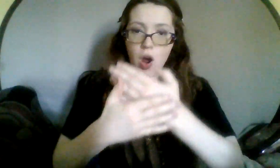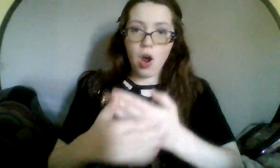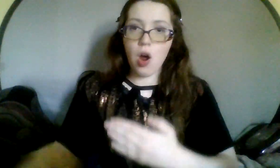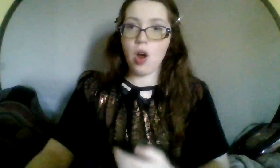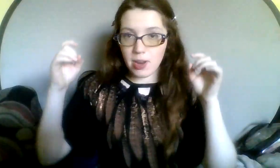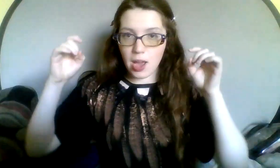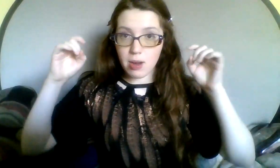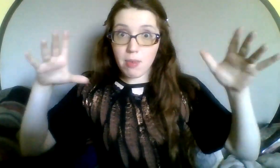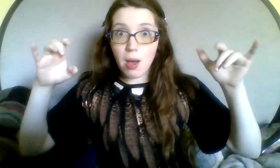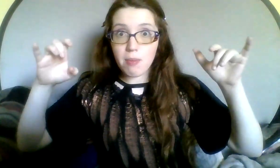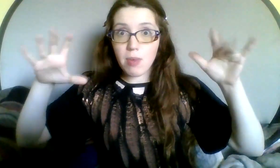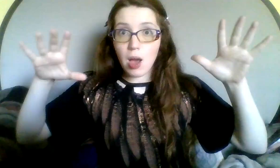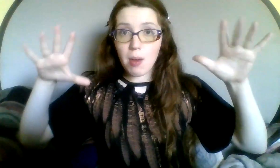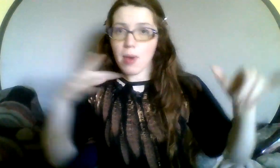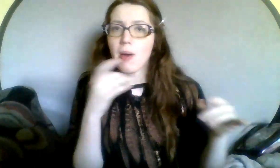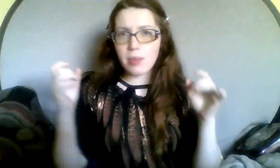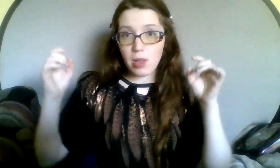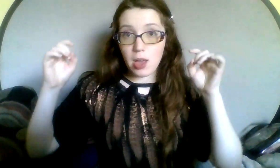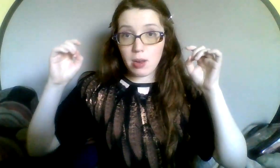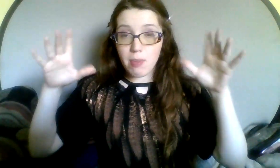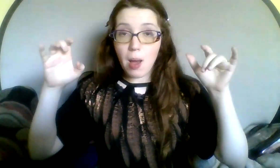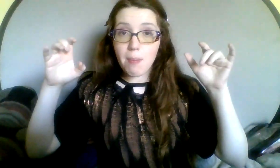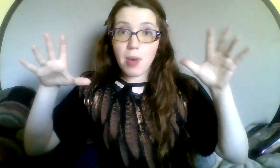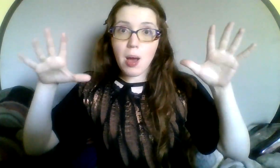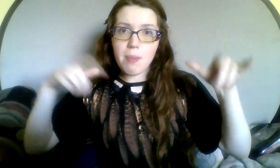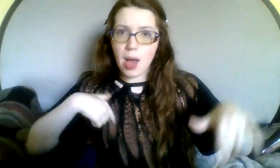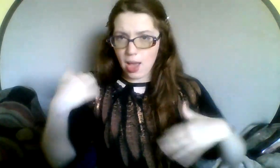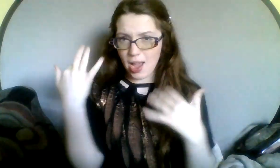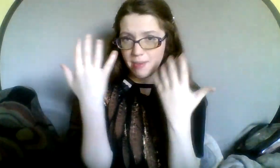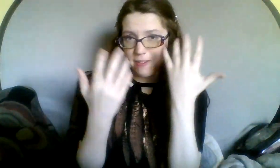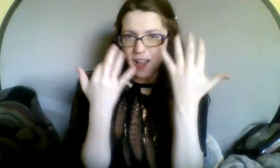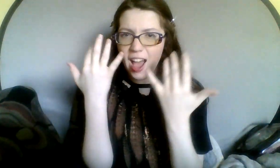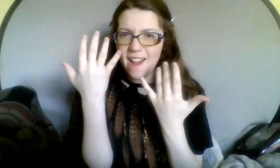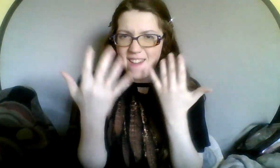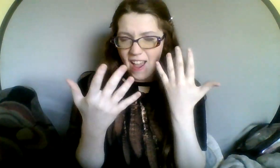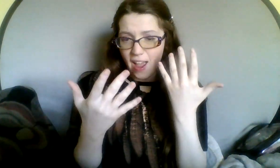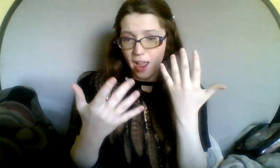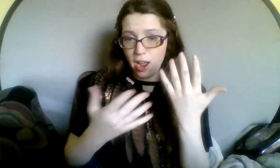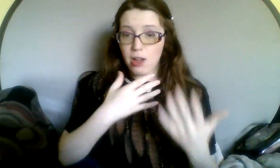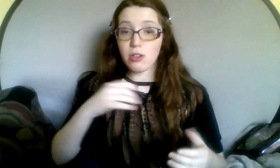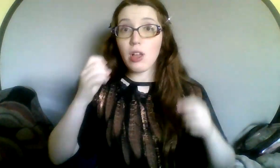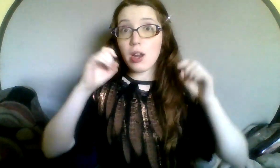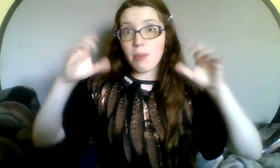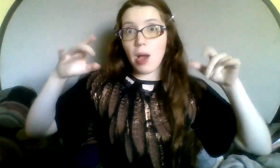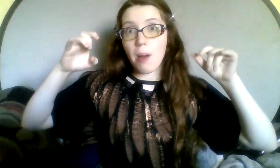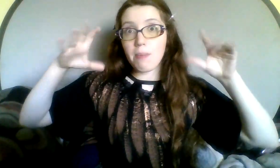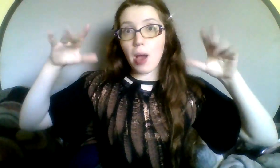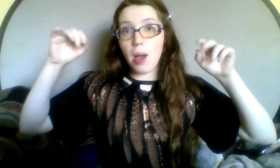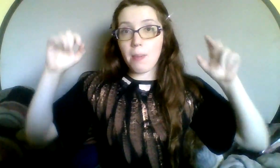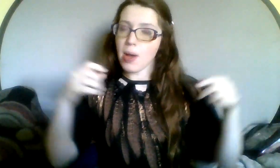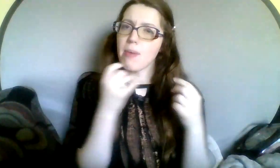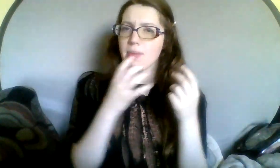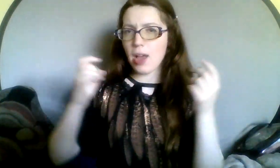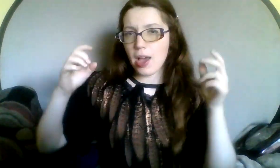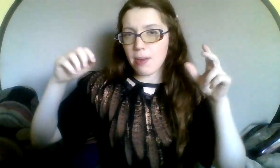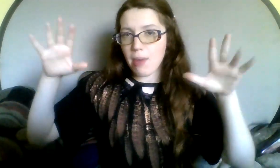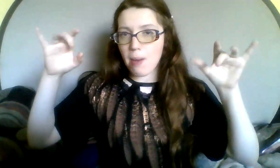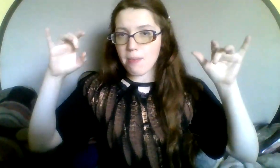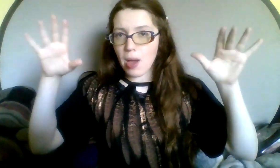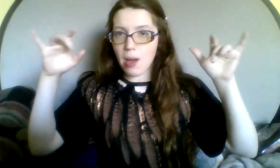So light em up, oh, oh Light em up, oh I'm on fire So light em up, oh, oh Light em up, oh,